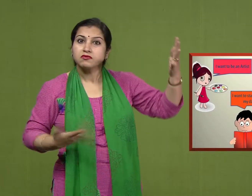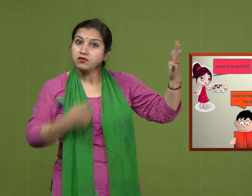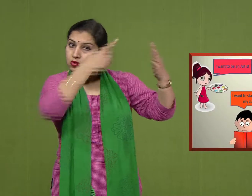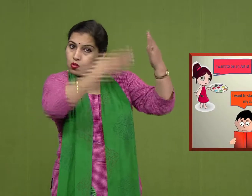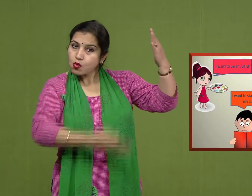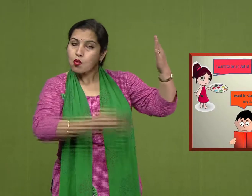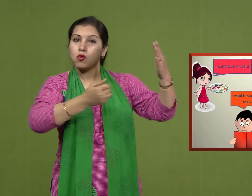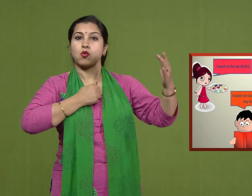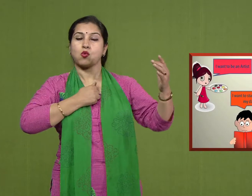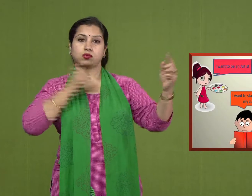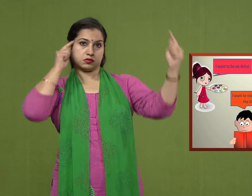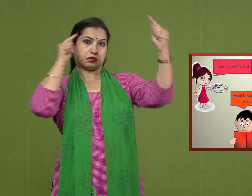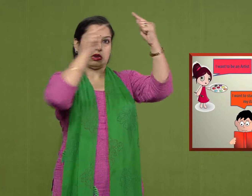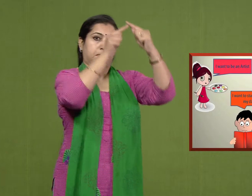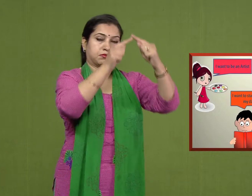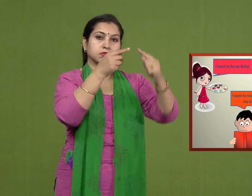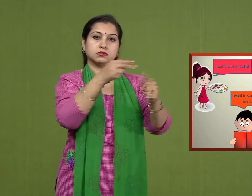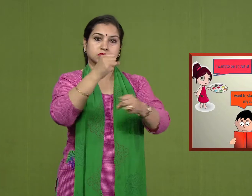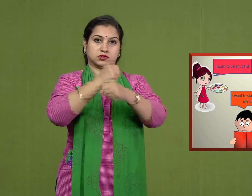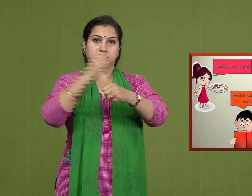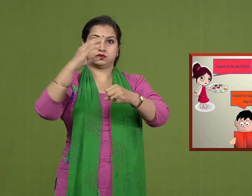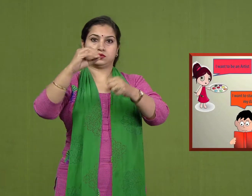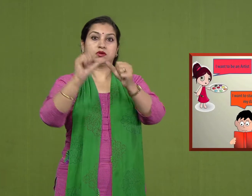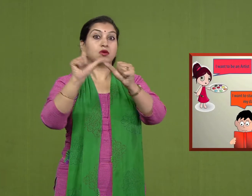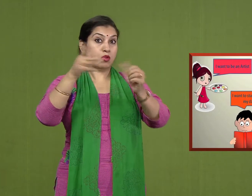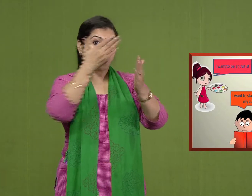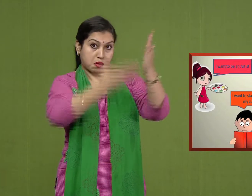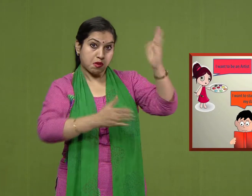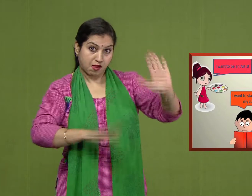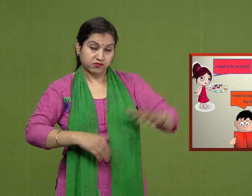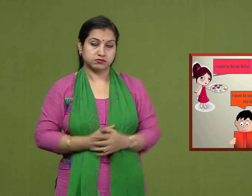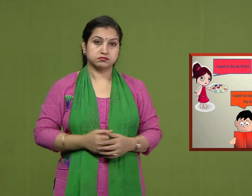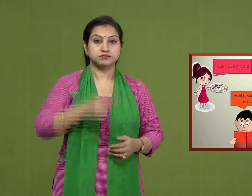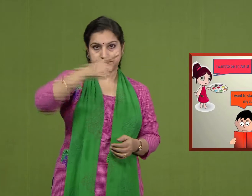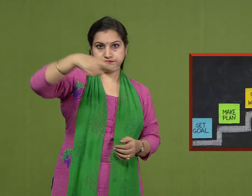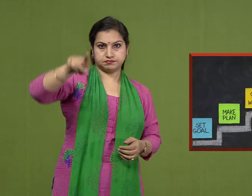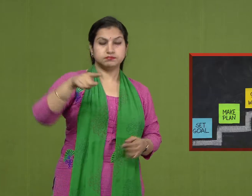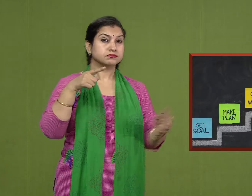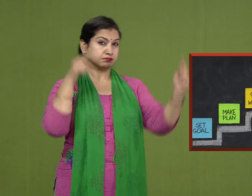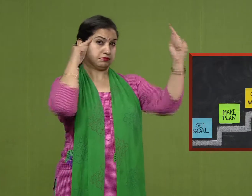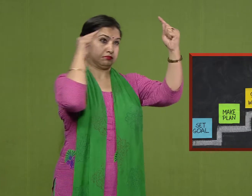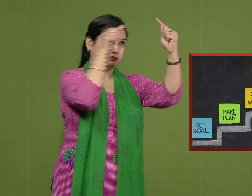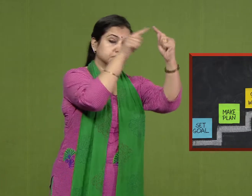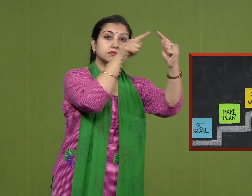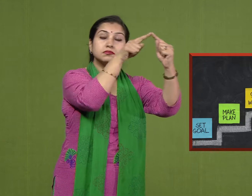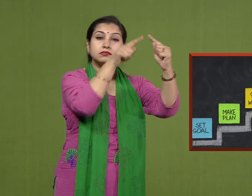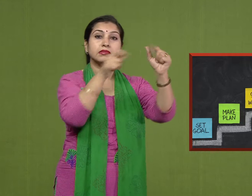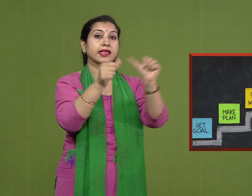Yes, they are our goals in life. So what is a goal? Yes, a goal is a target or aim